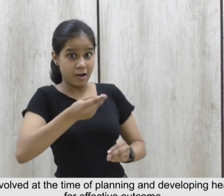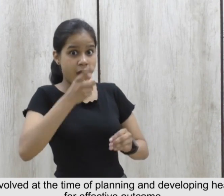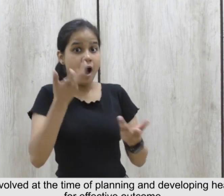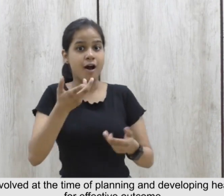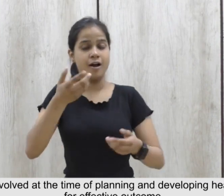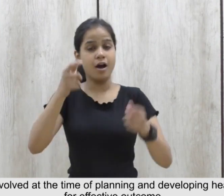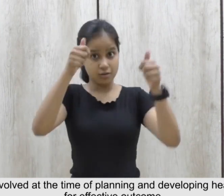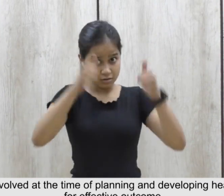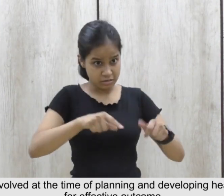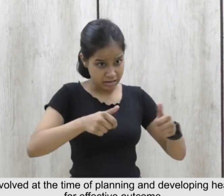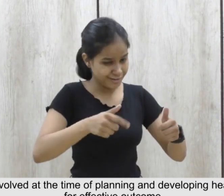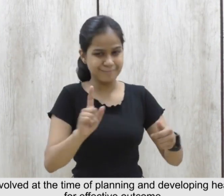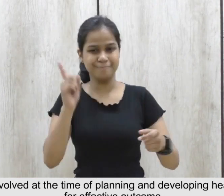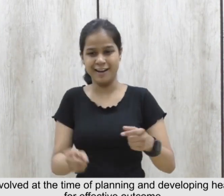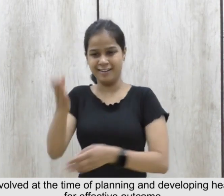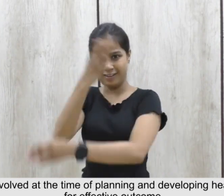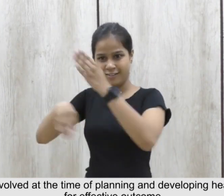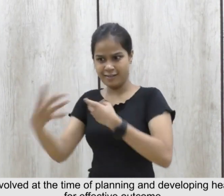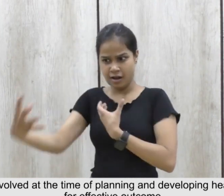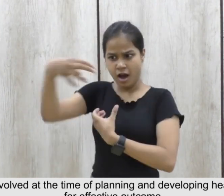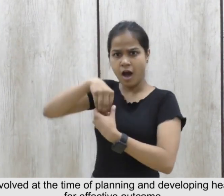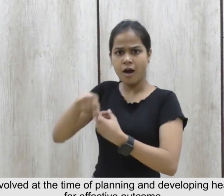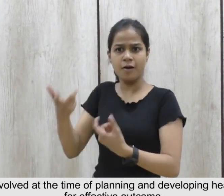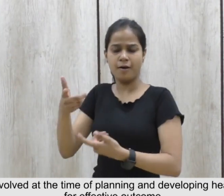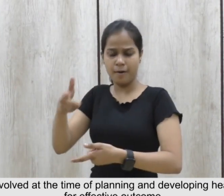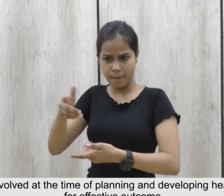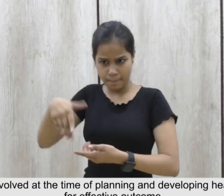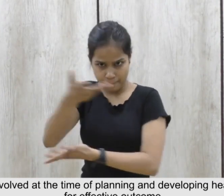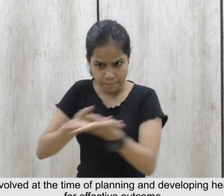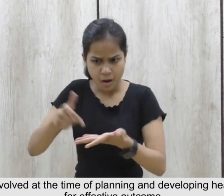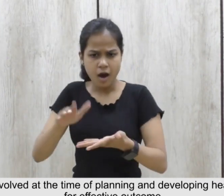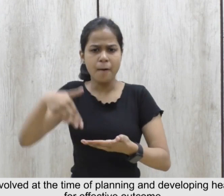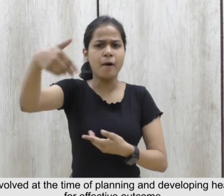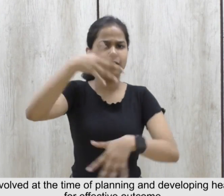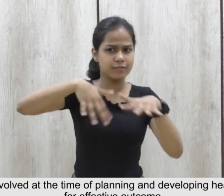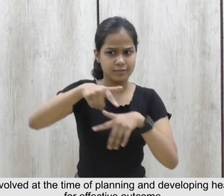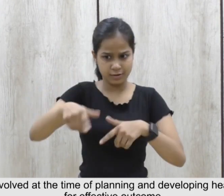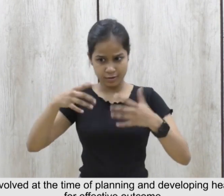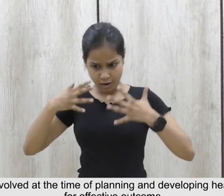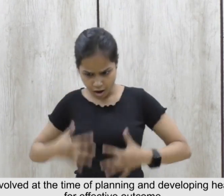programs for effective outcome.